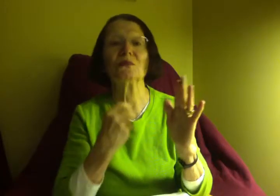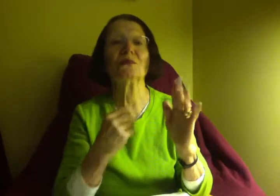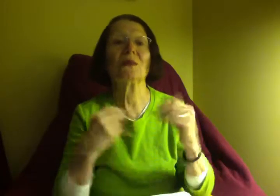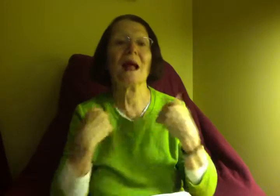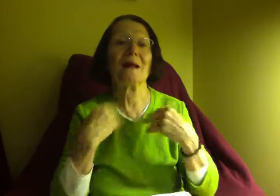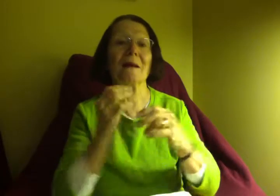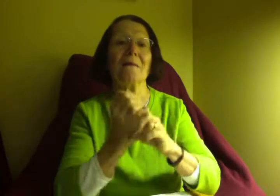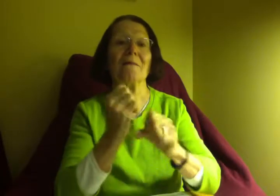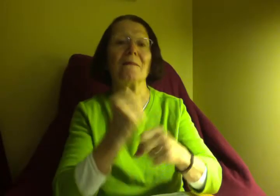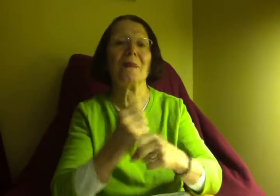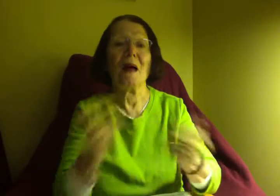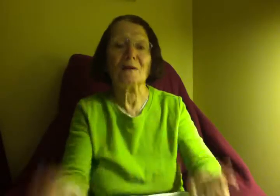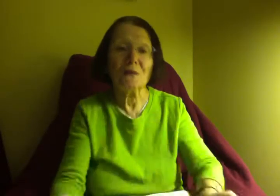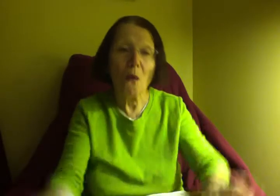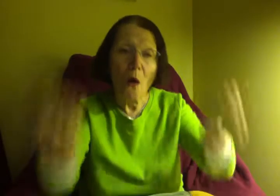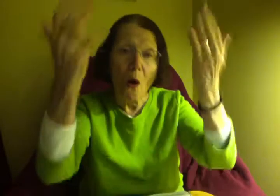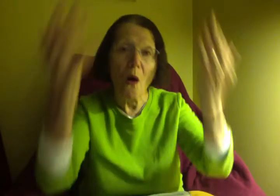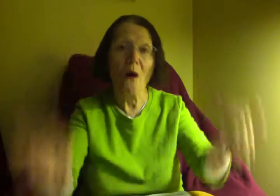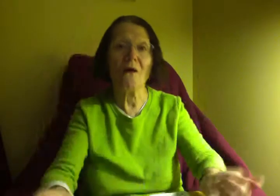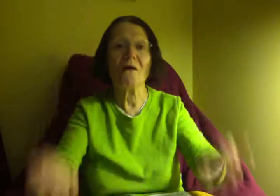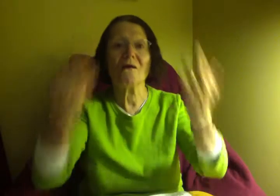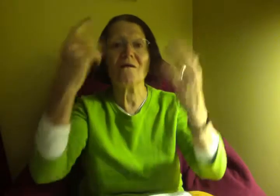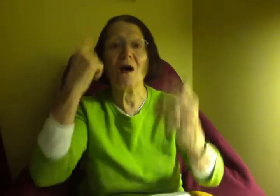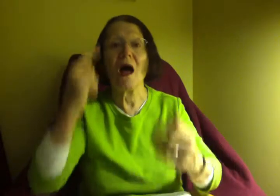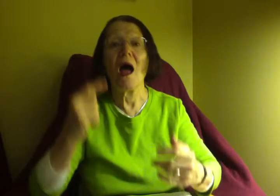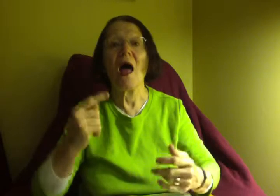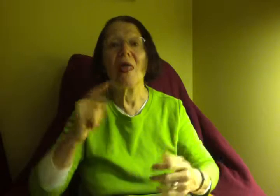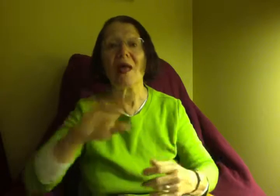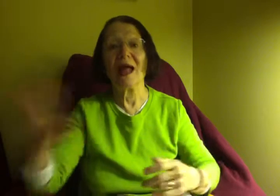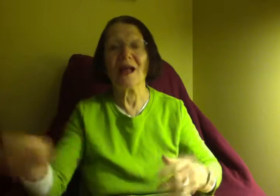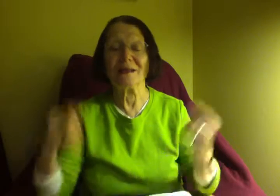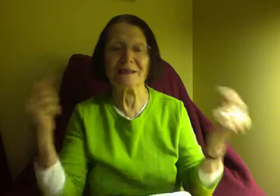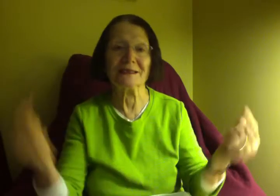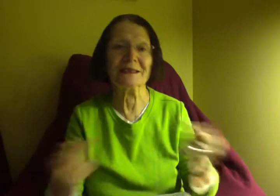And it's been a lot of I have only,